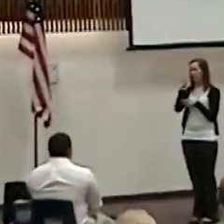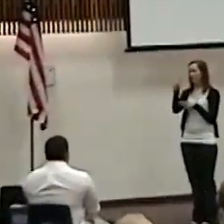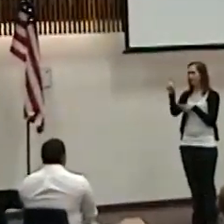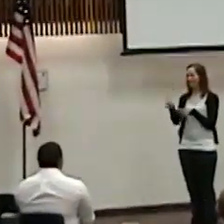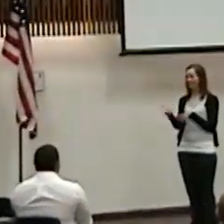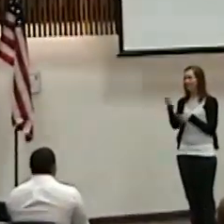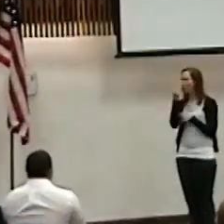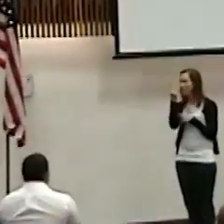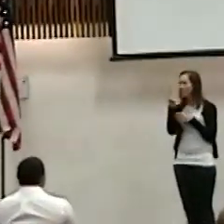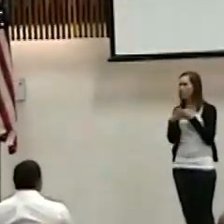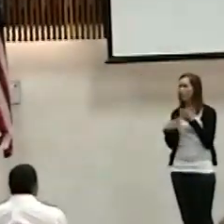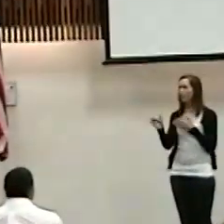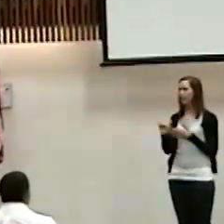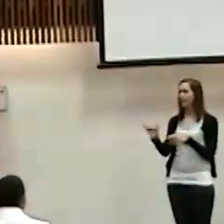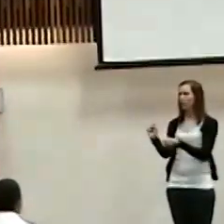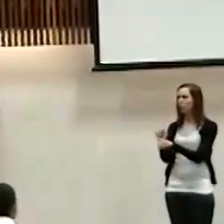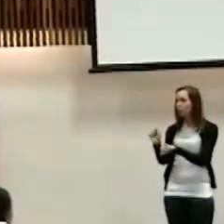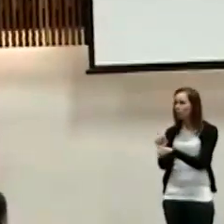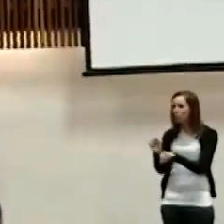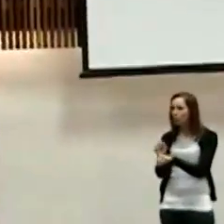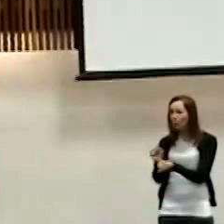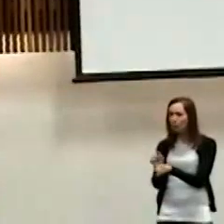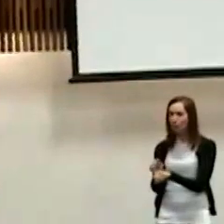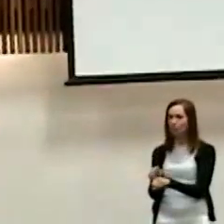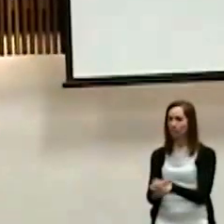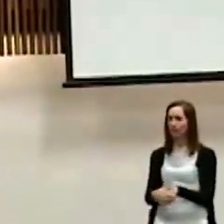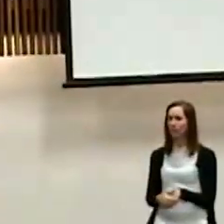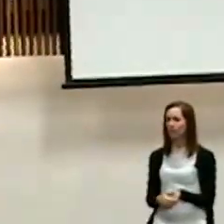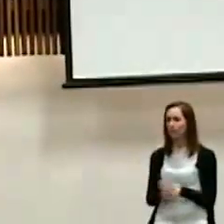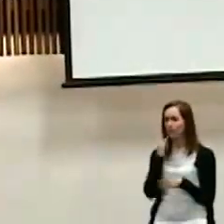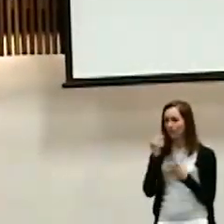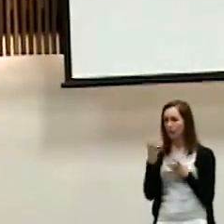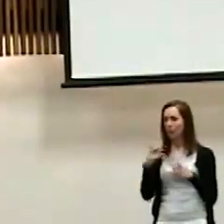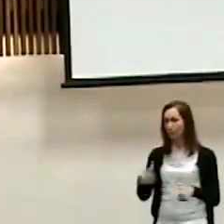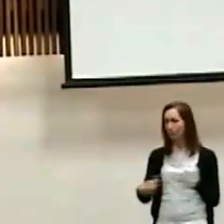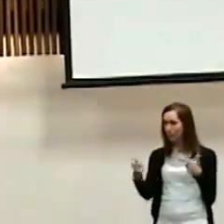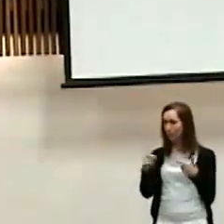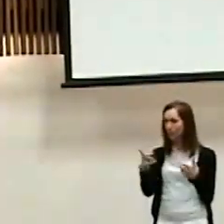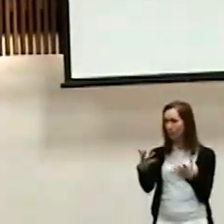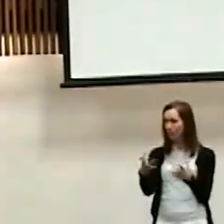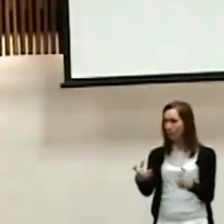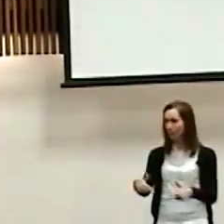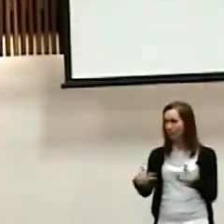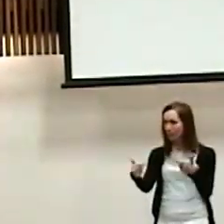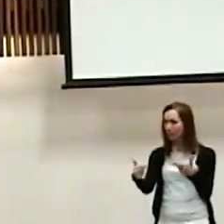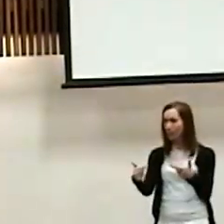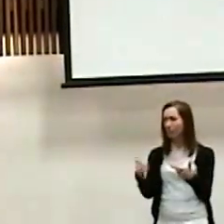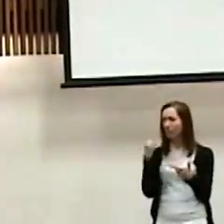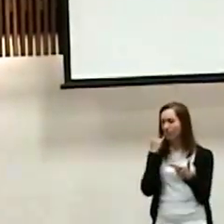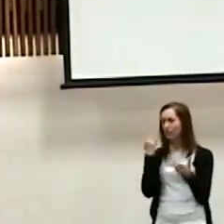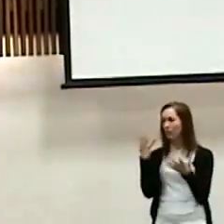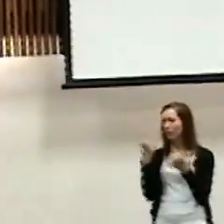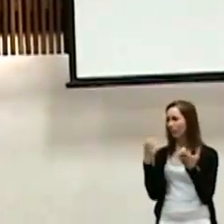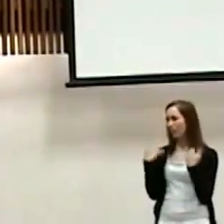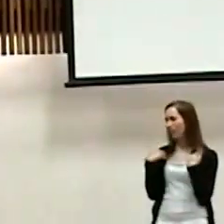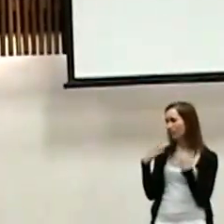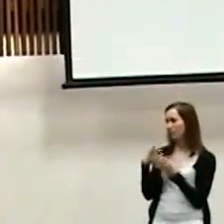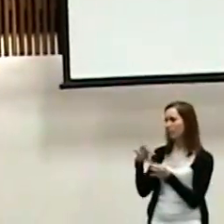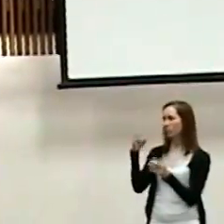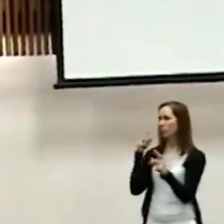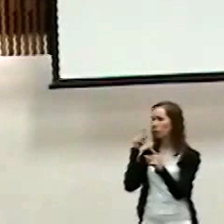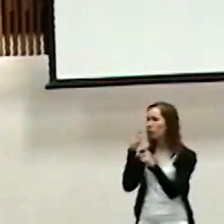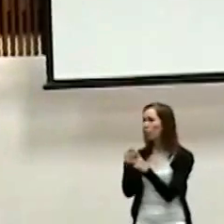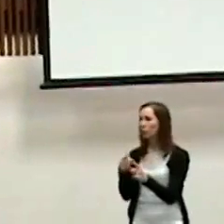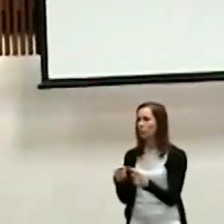or three things going on. To be able to live where you want to live or maintain your lifestyle or, you know, have spiritual ends and goals, whatever that would be.